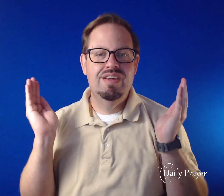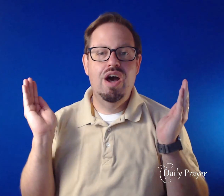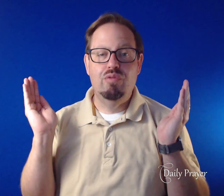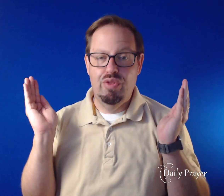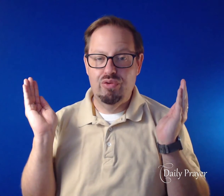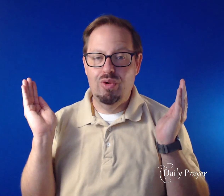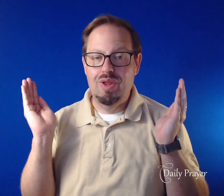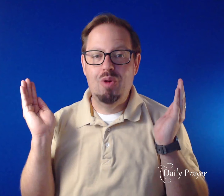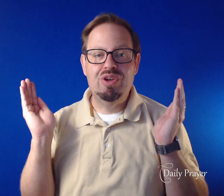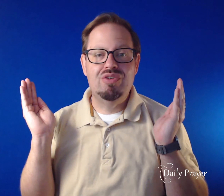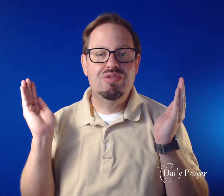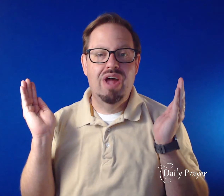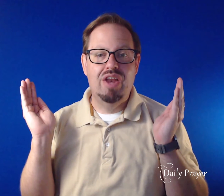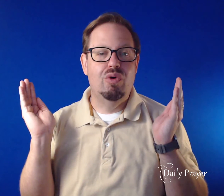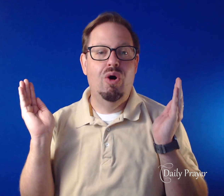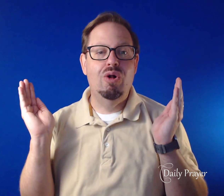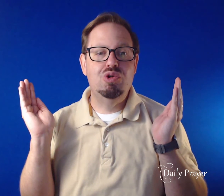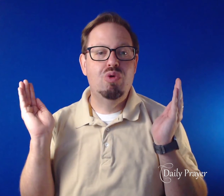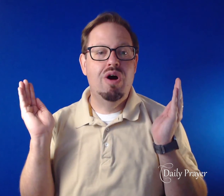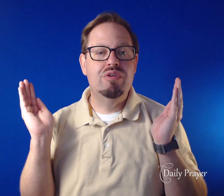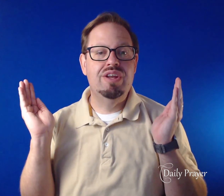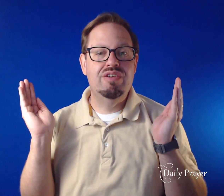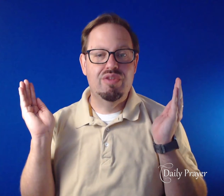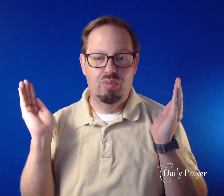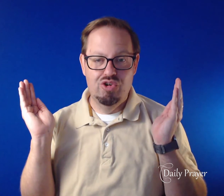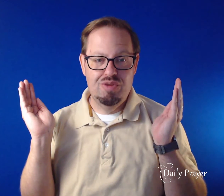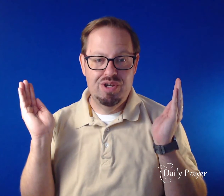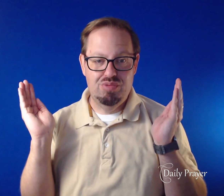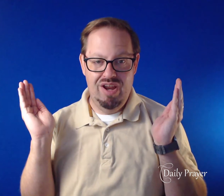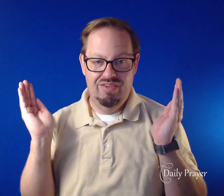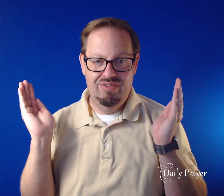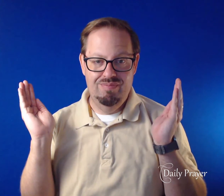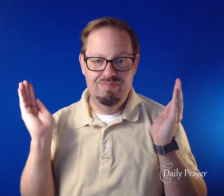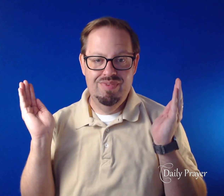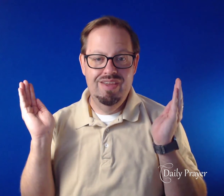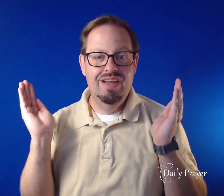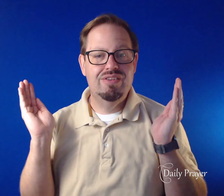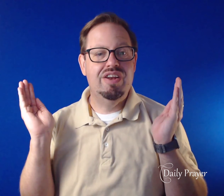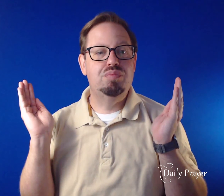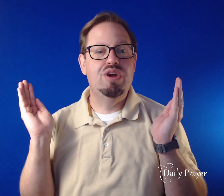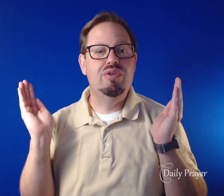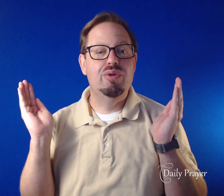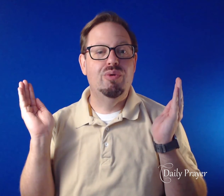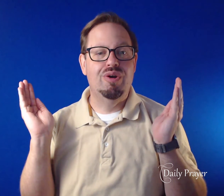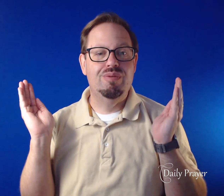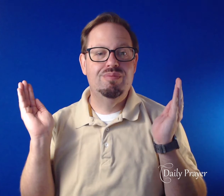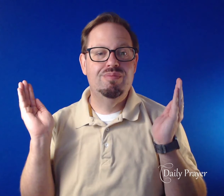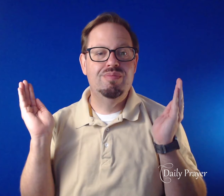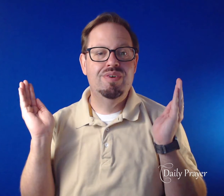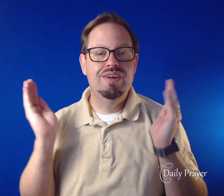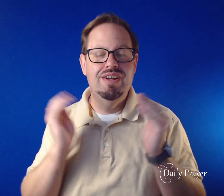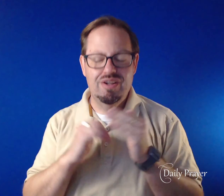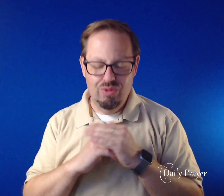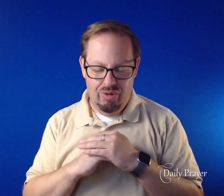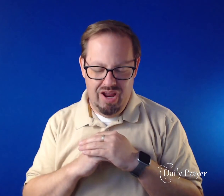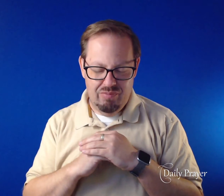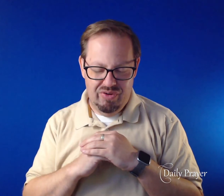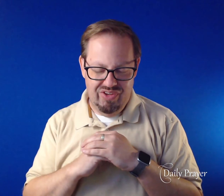For this holy moment, and for all who offer in it their worship and praise, let us pray to the Lord. Lord, have mercy.